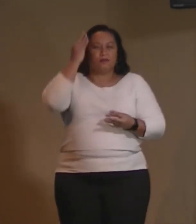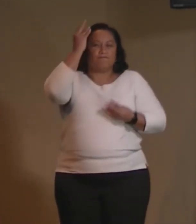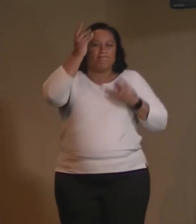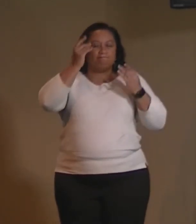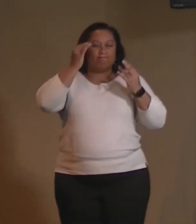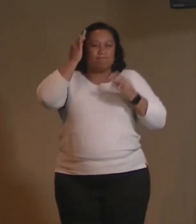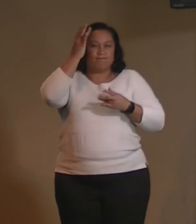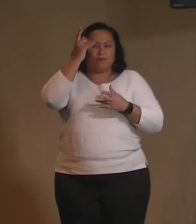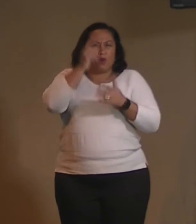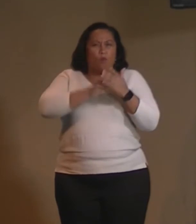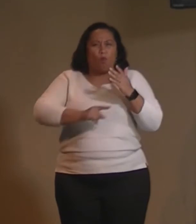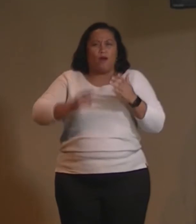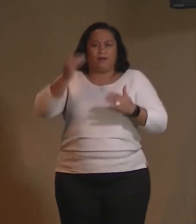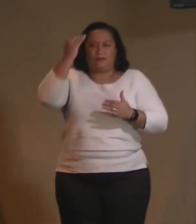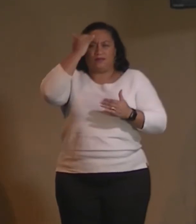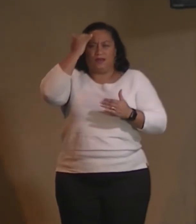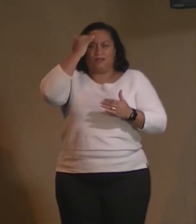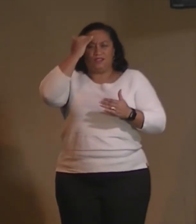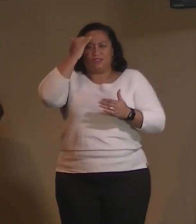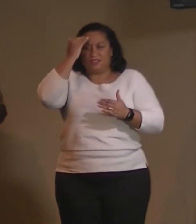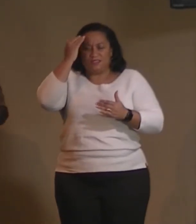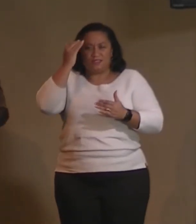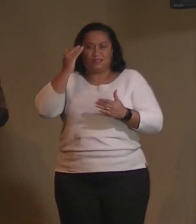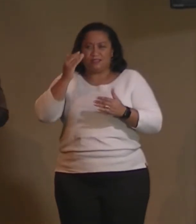consciousness by which I live,